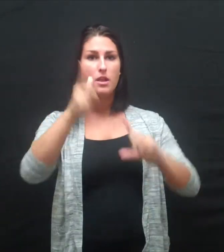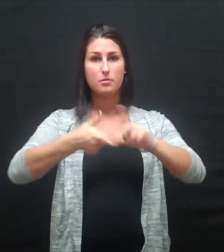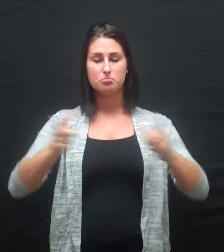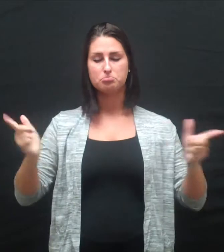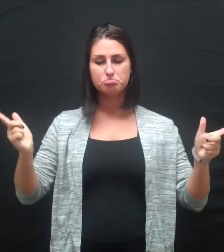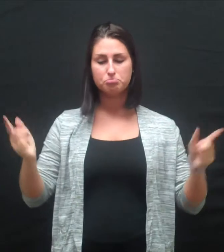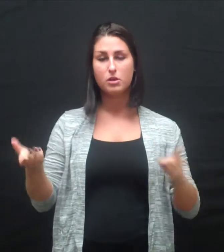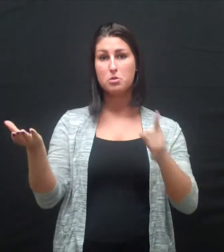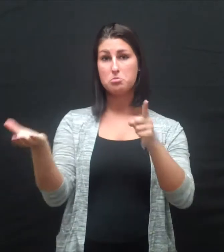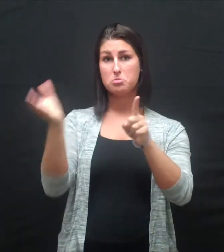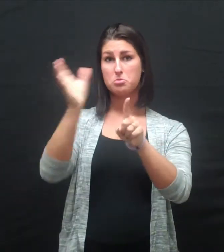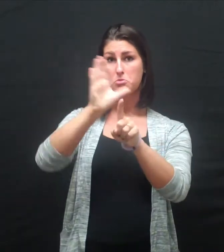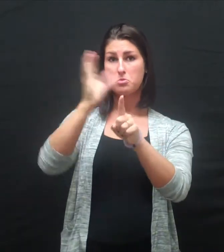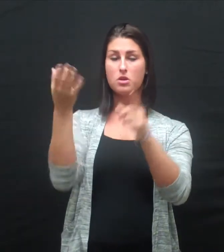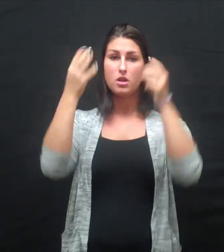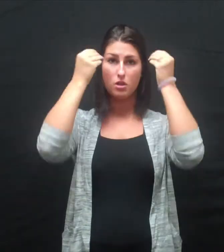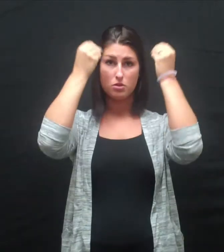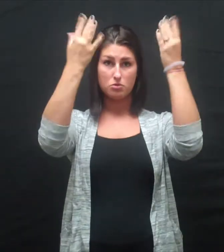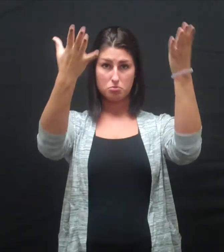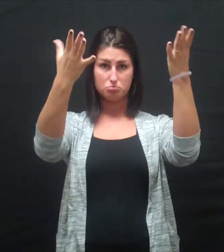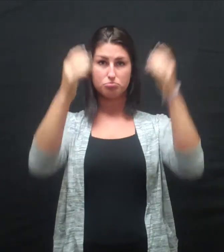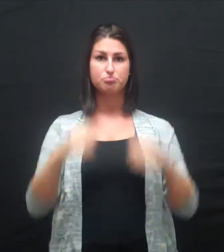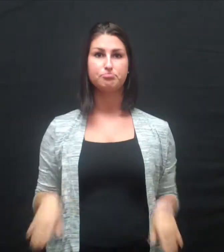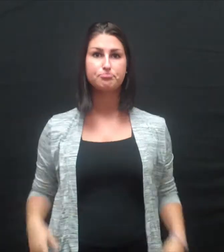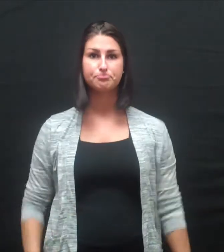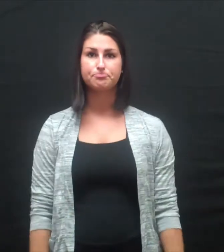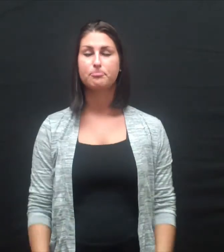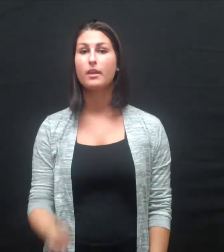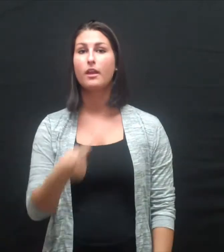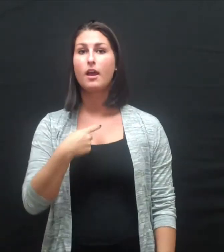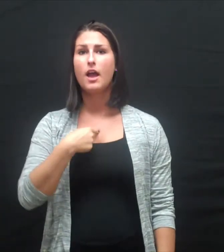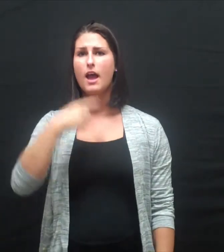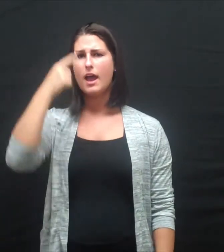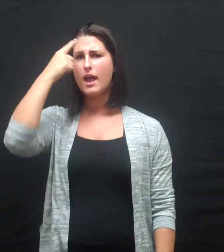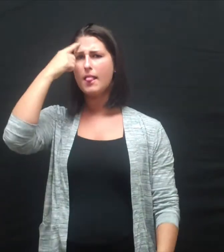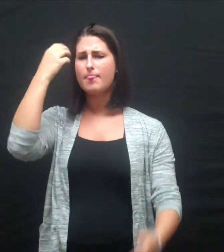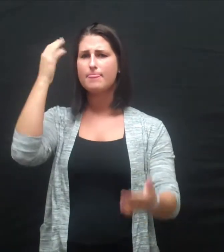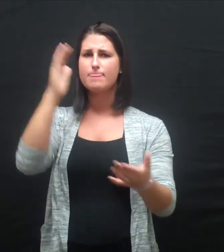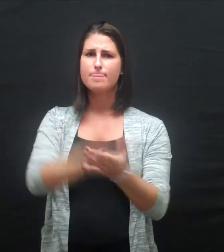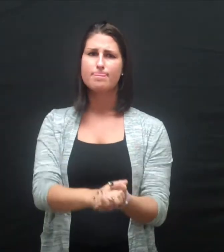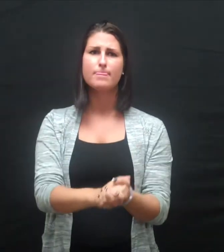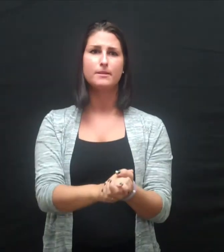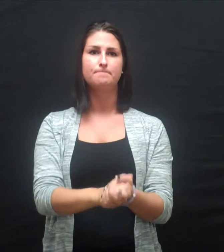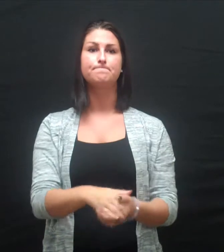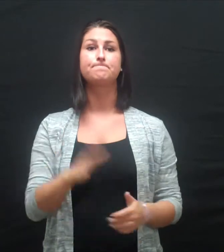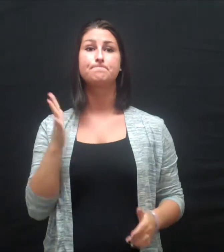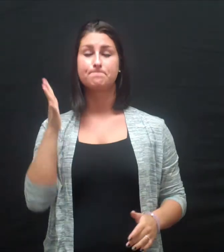but I believe that this skill will be a very beneficial skill to have in the workforce for any job.